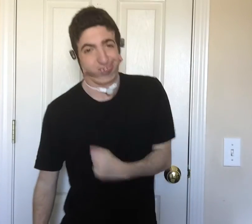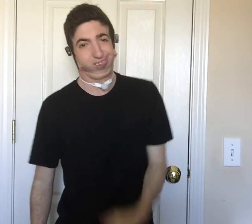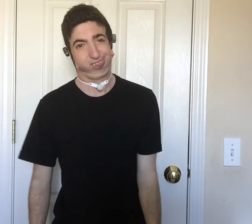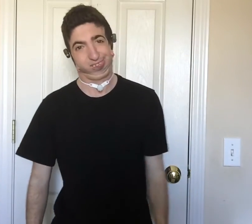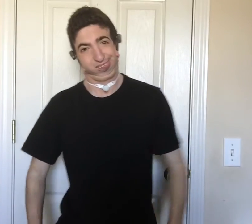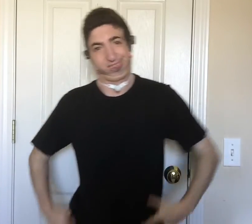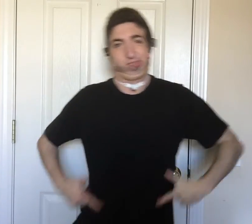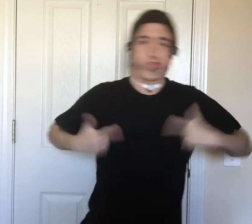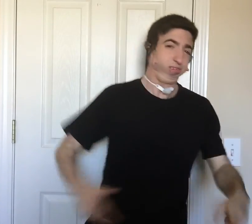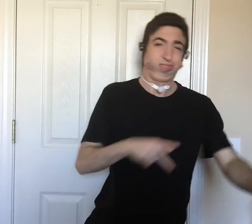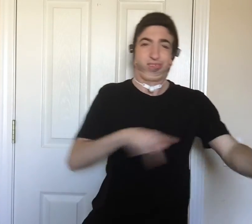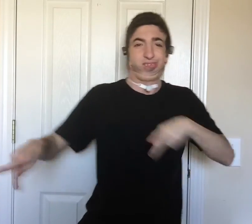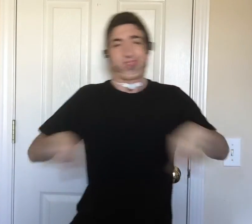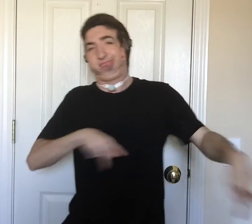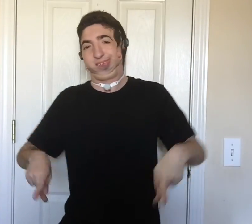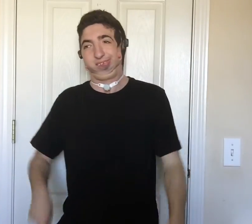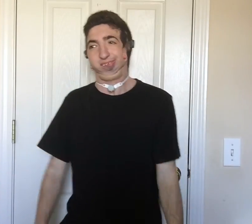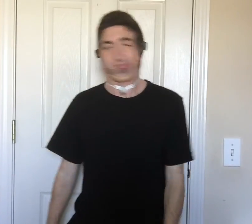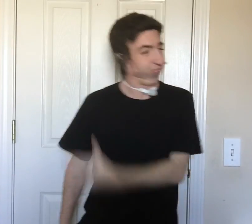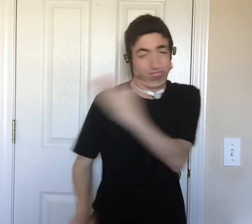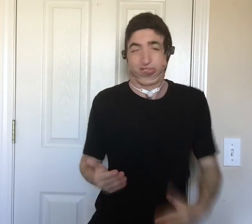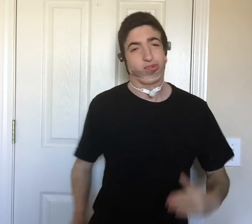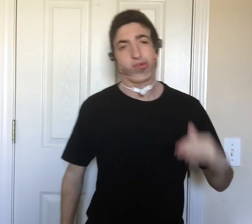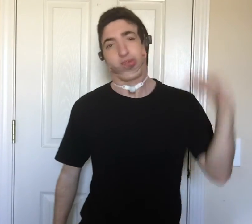This life is a party. I'm never growing up.